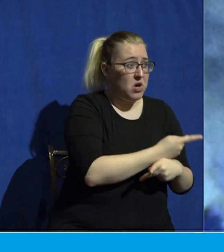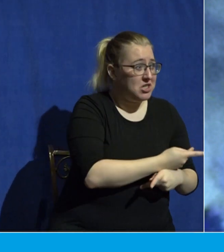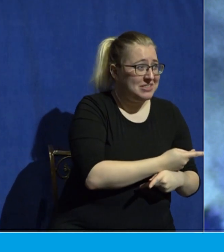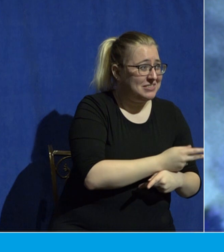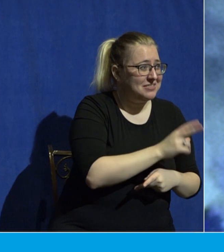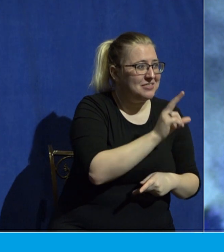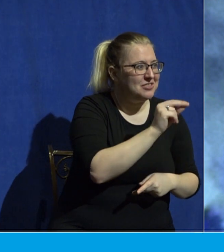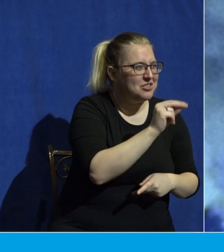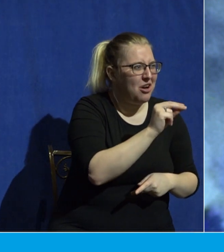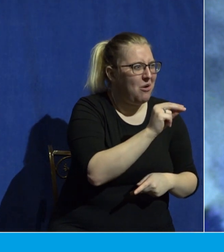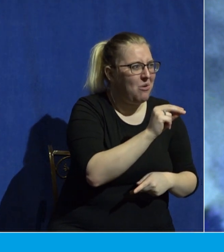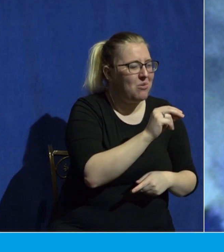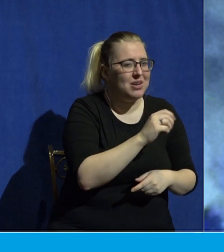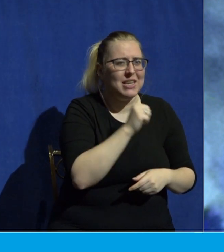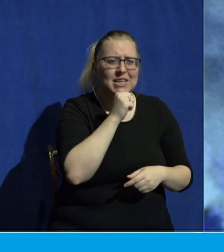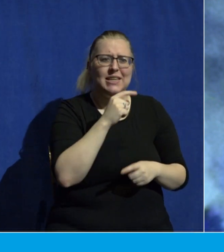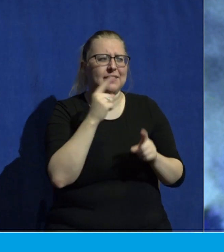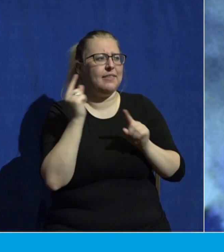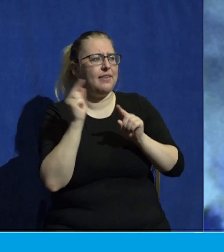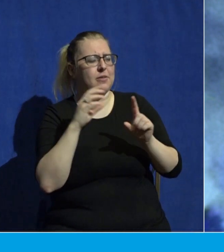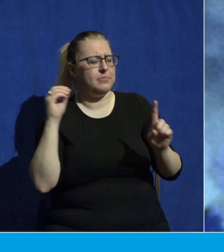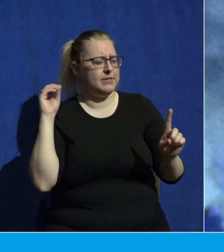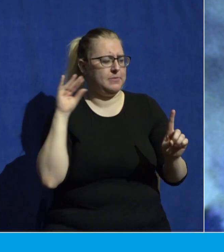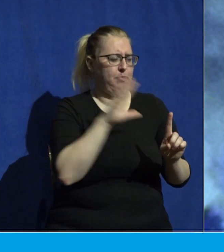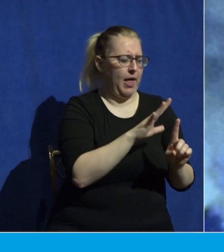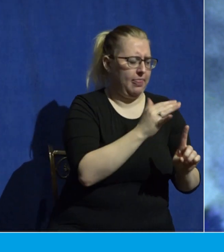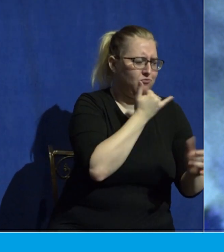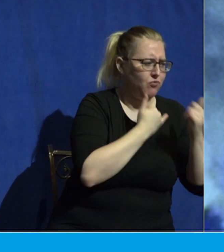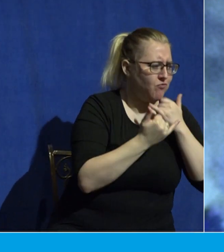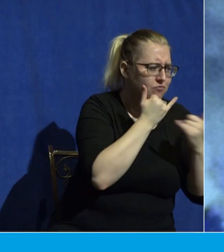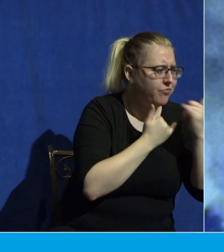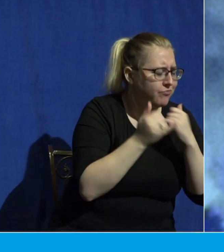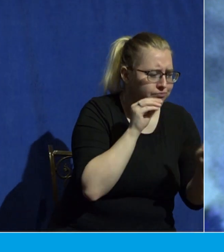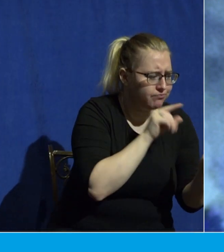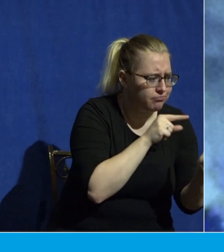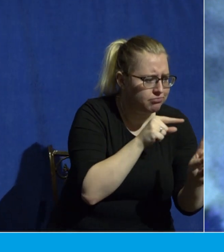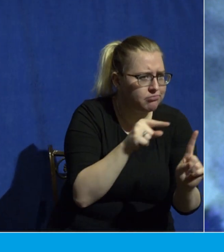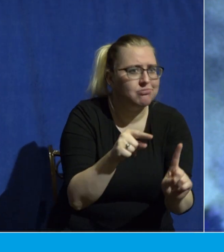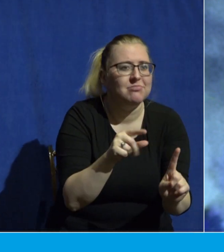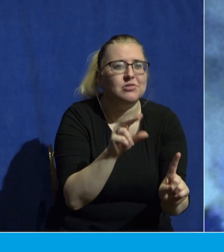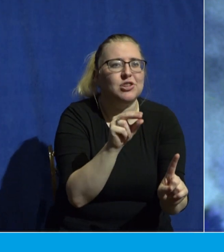he didn't come into the world to spotlight your wrongdoings he came into the world to save sinners